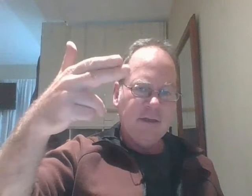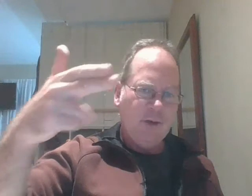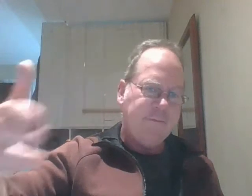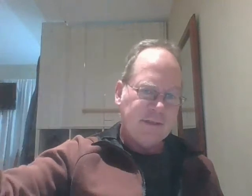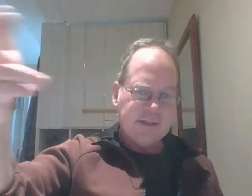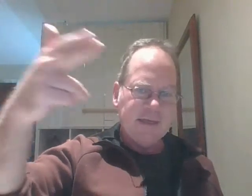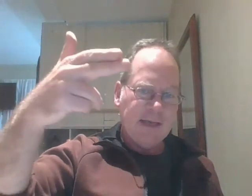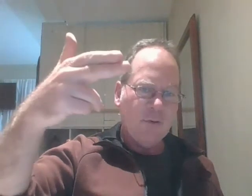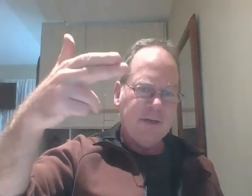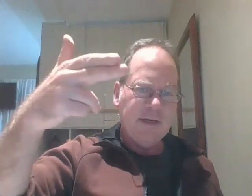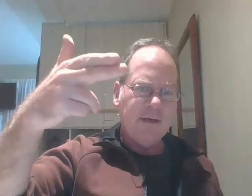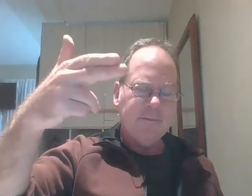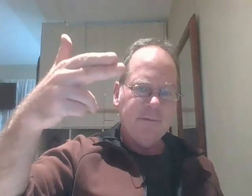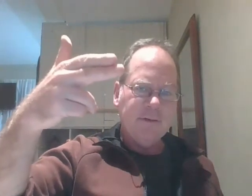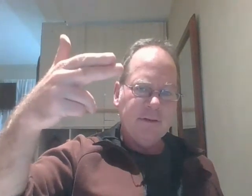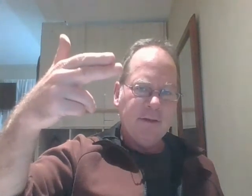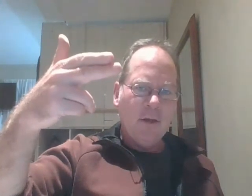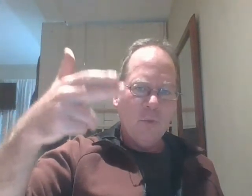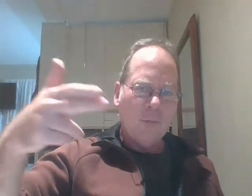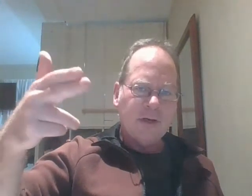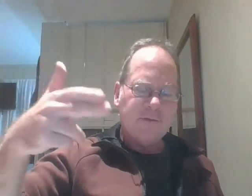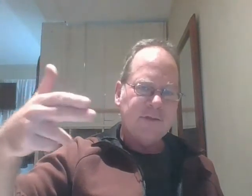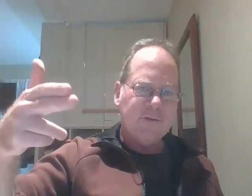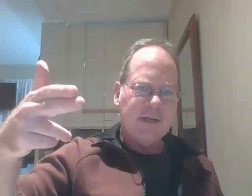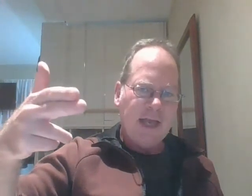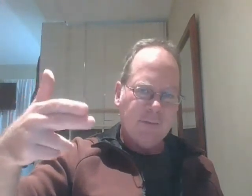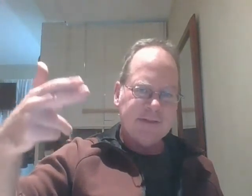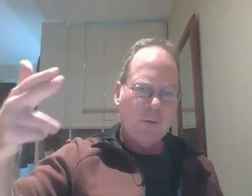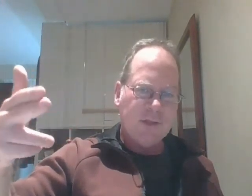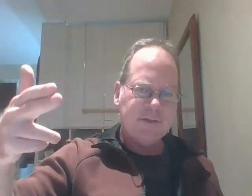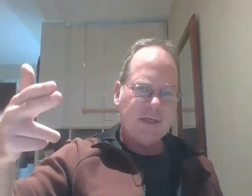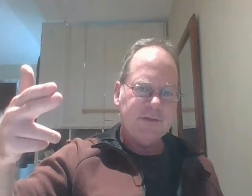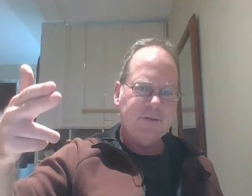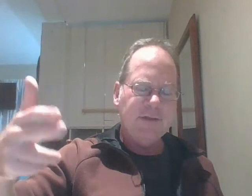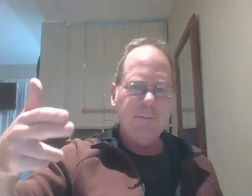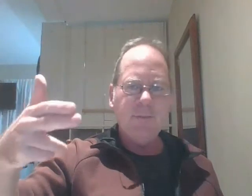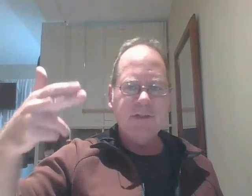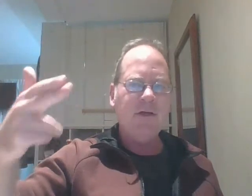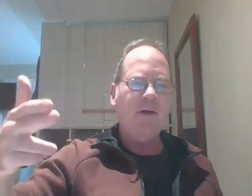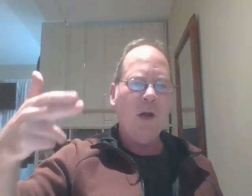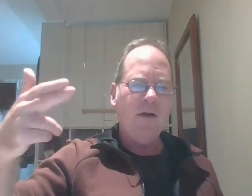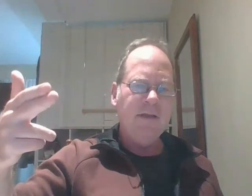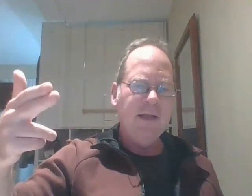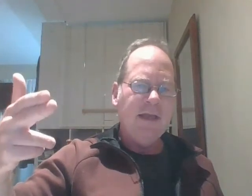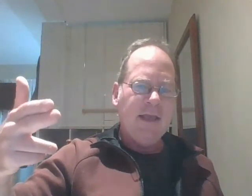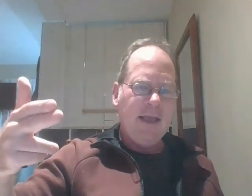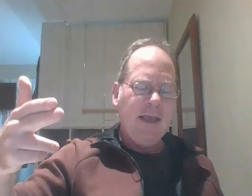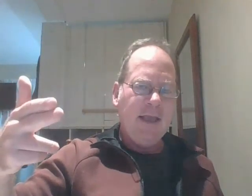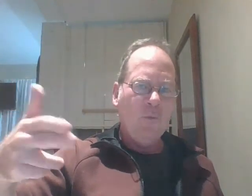you're inside cambodia now more and more countries are doing that i would say western countries do it people just aren't aware of it and western